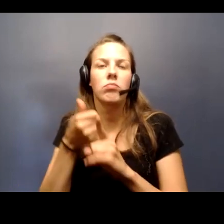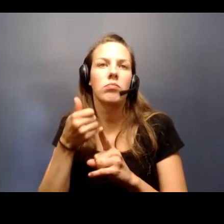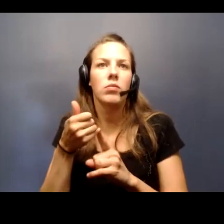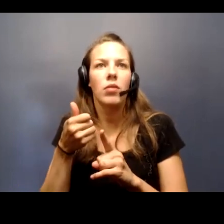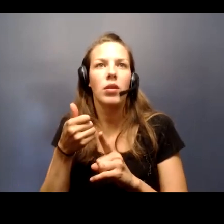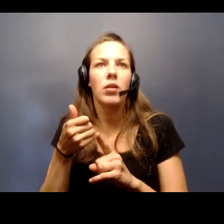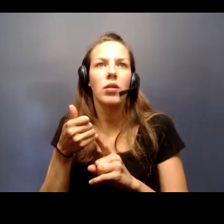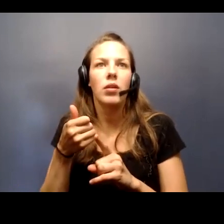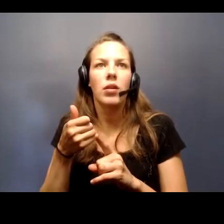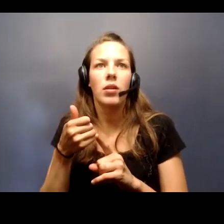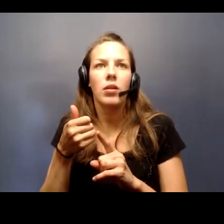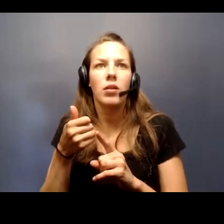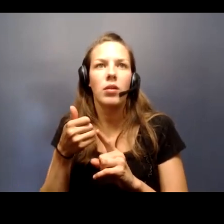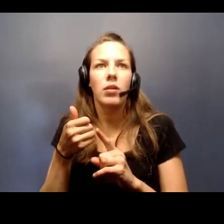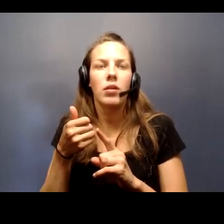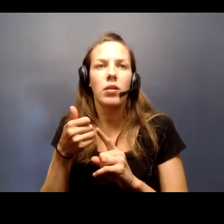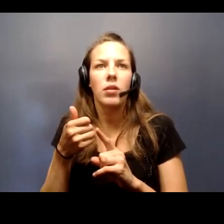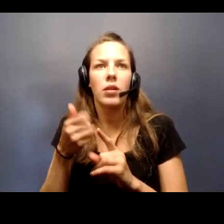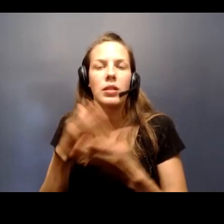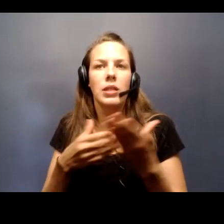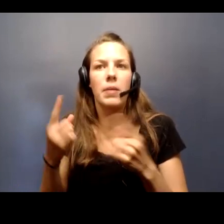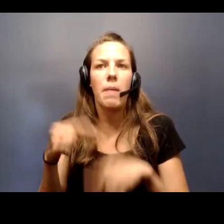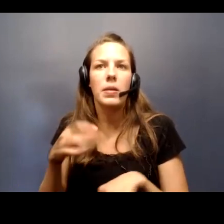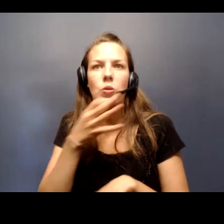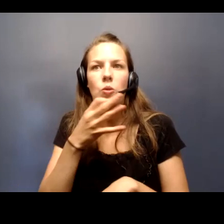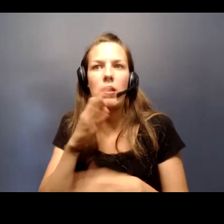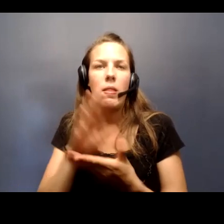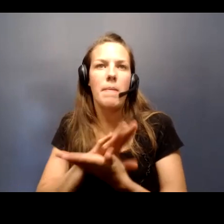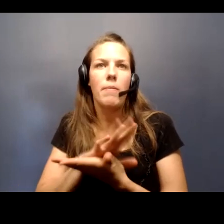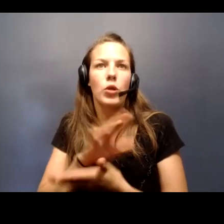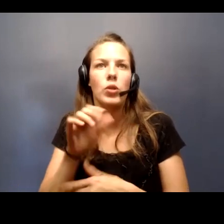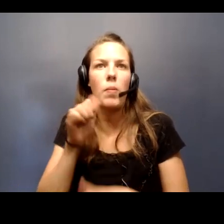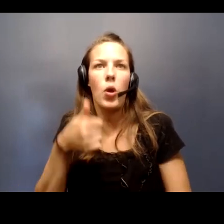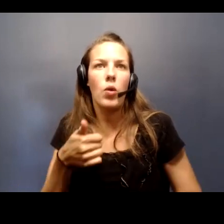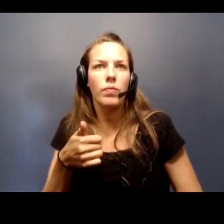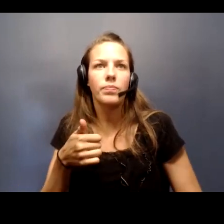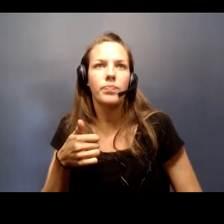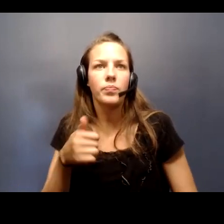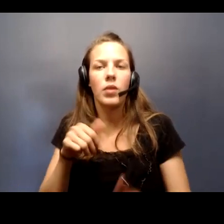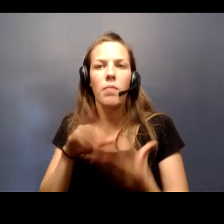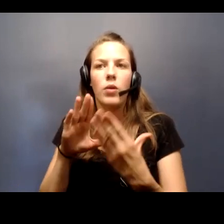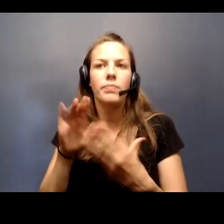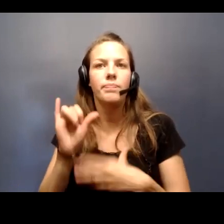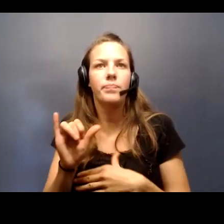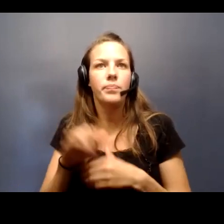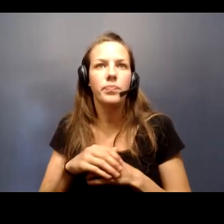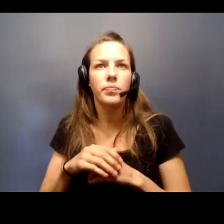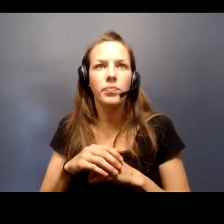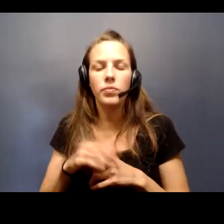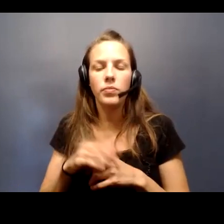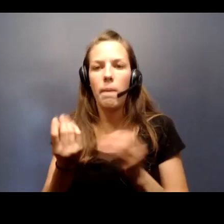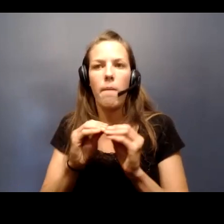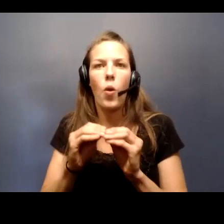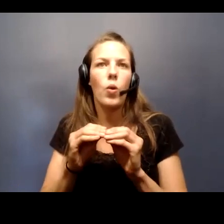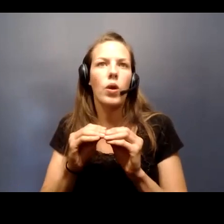I've got a piece coming in in the paper tomorrow addressing that in a little bit more